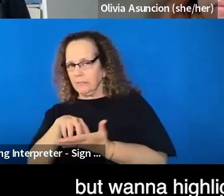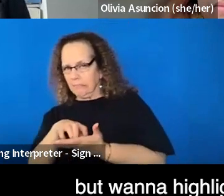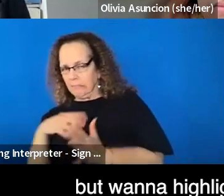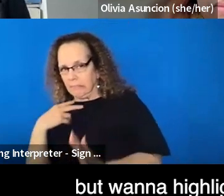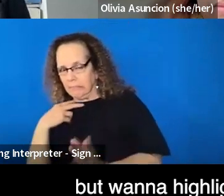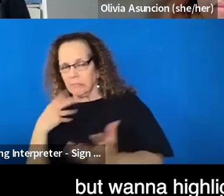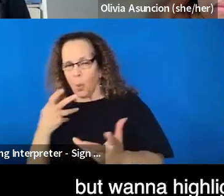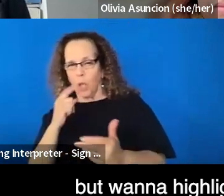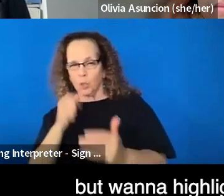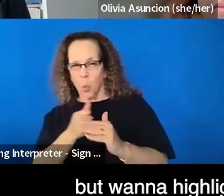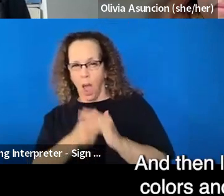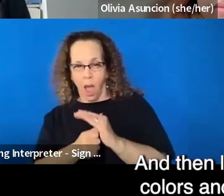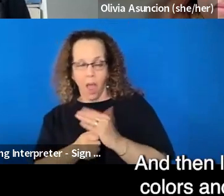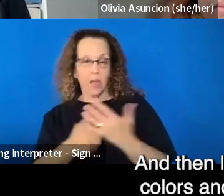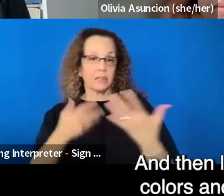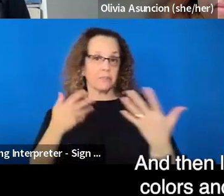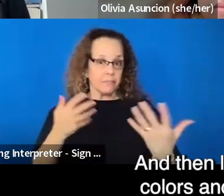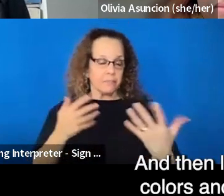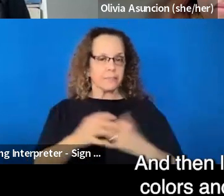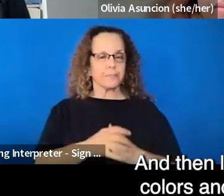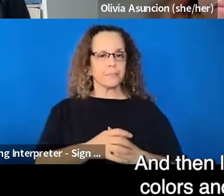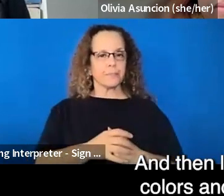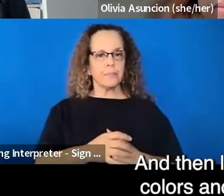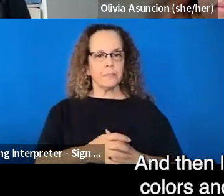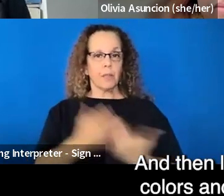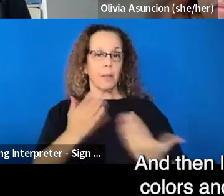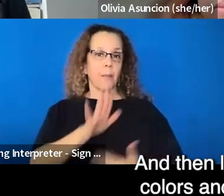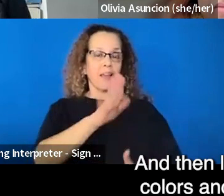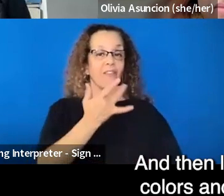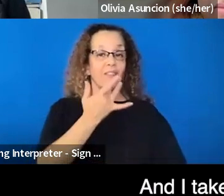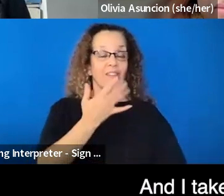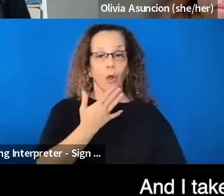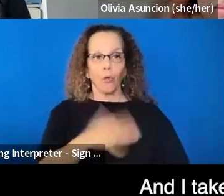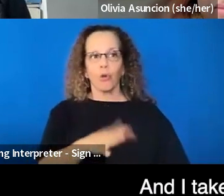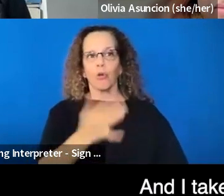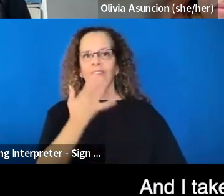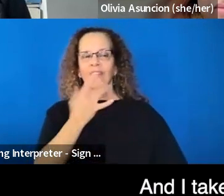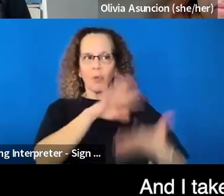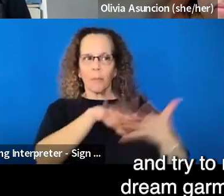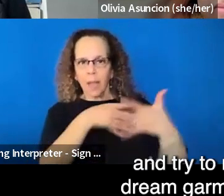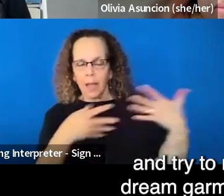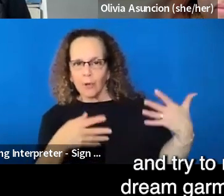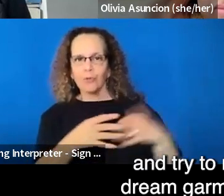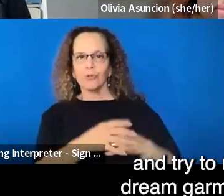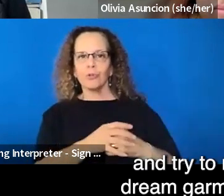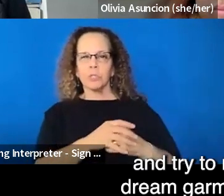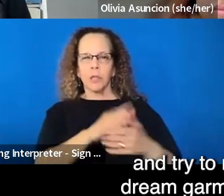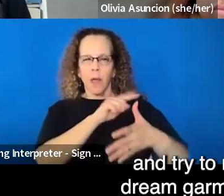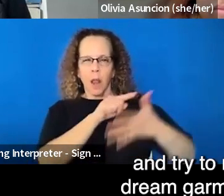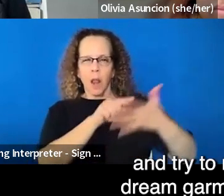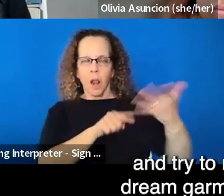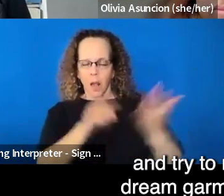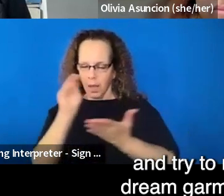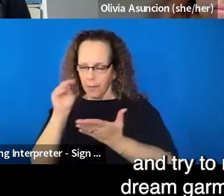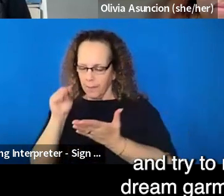in this context, and then like favorite colors and patterns. And I take all of that and try to make like a dream